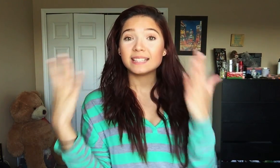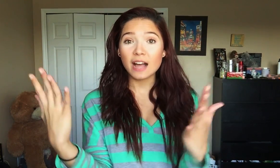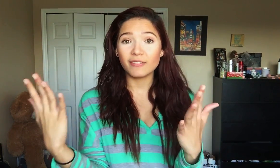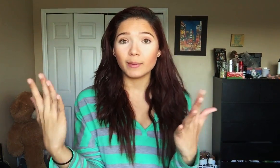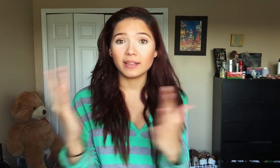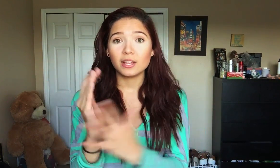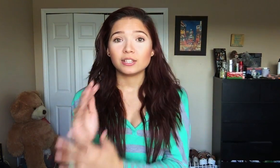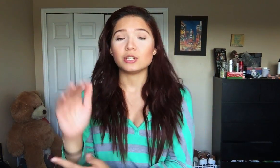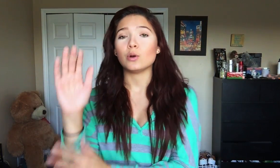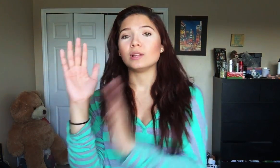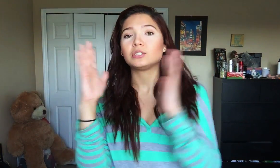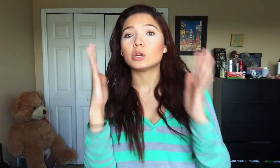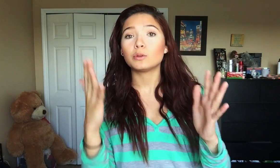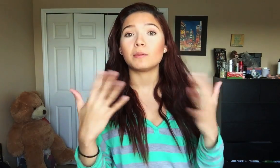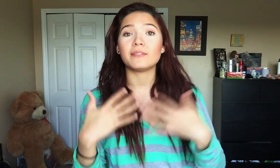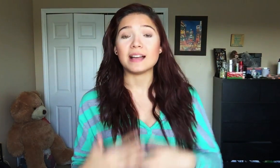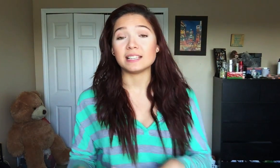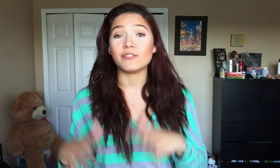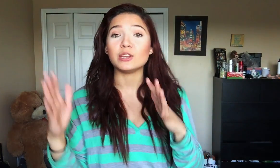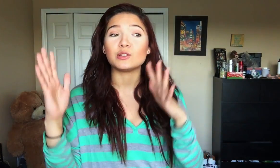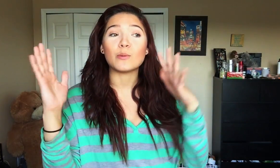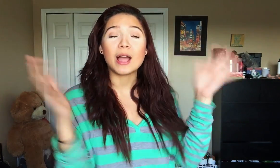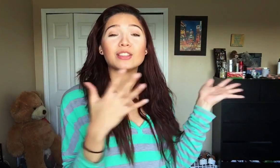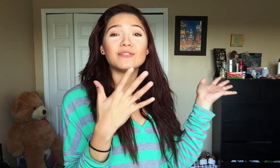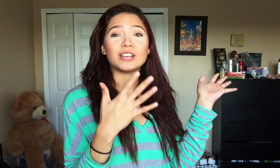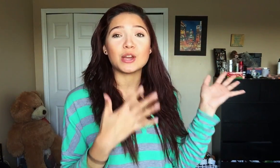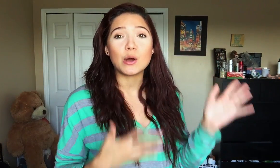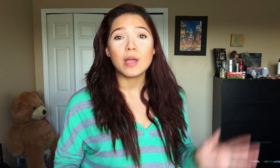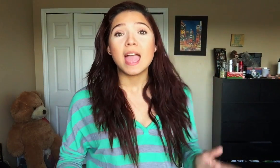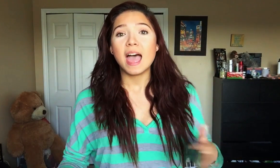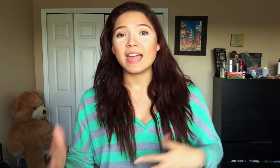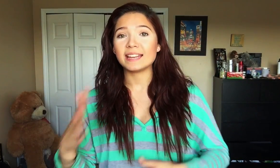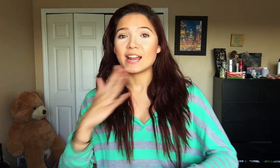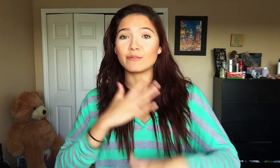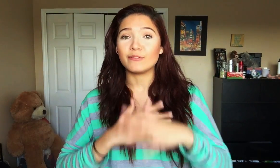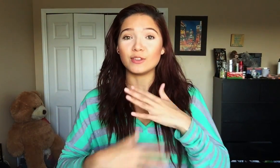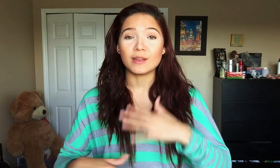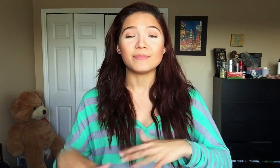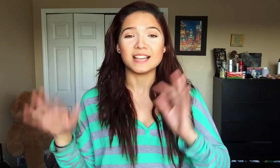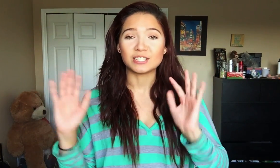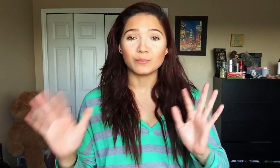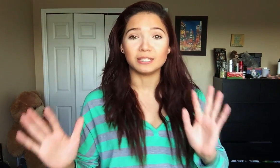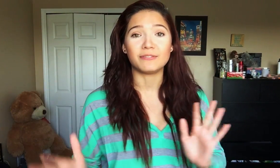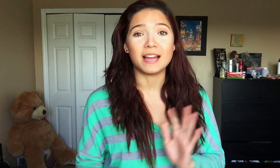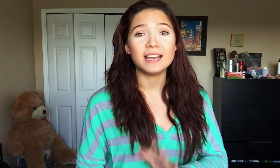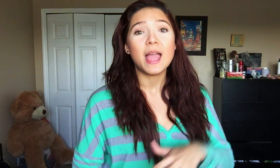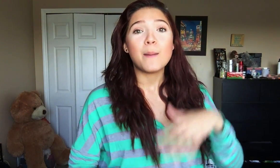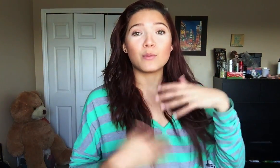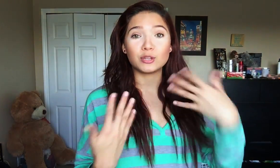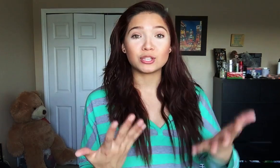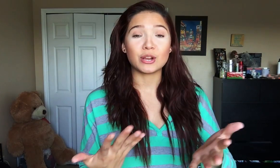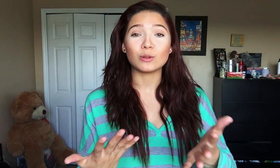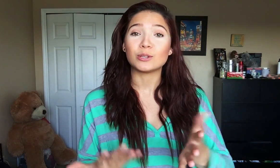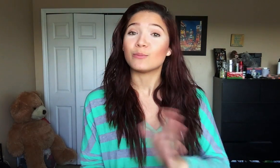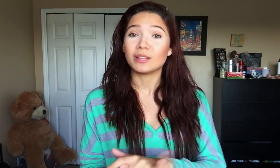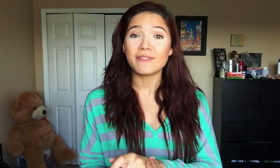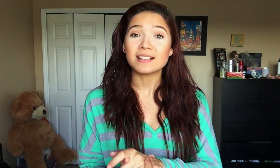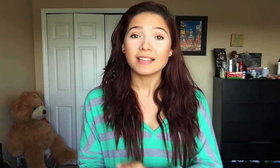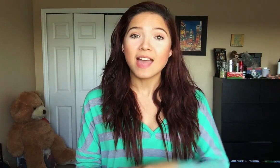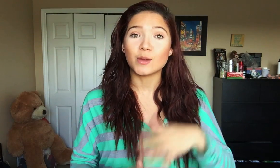is the alphabet so let's go through it really fast if you need to go back on the video and kind of review them that's completely fine but we're just gonna go through them really fast and